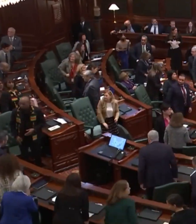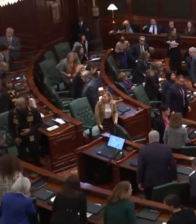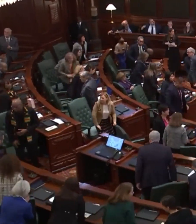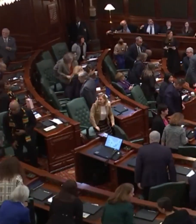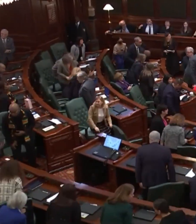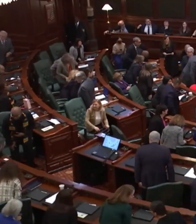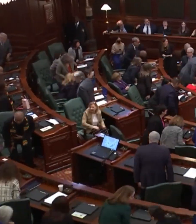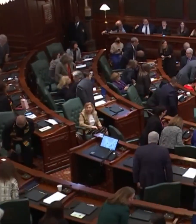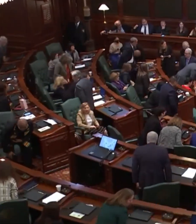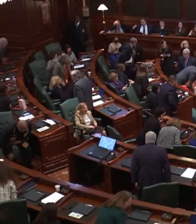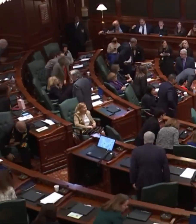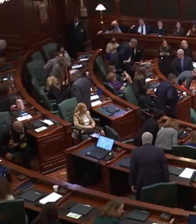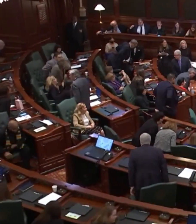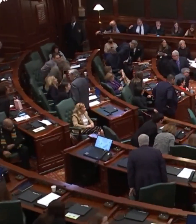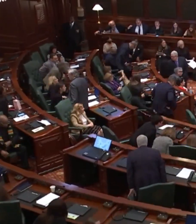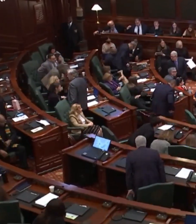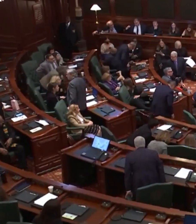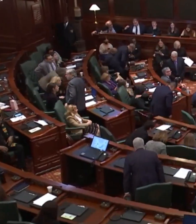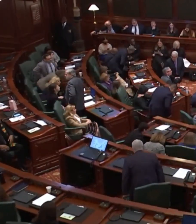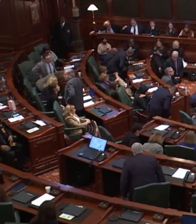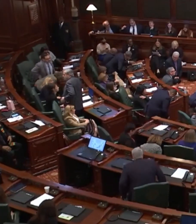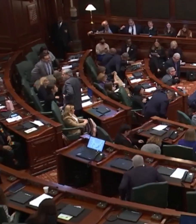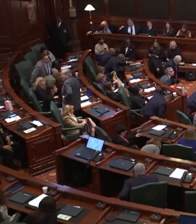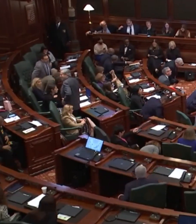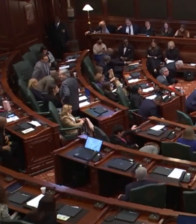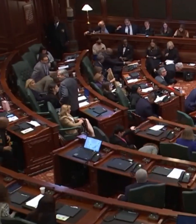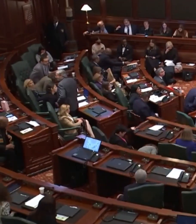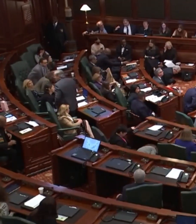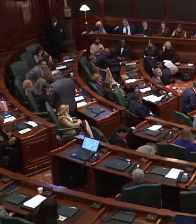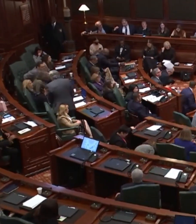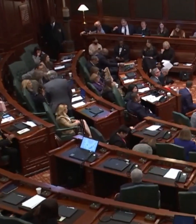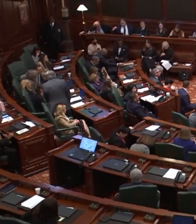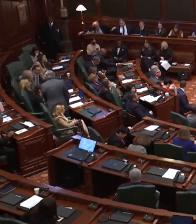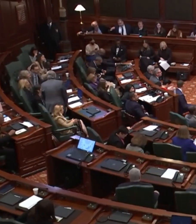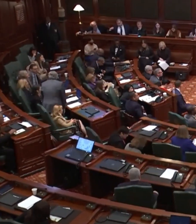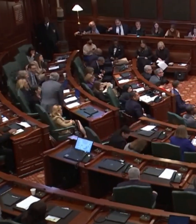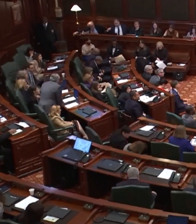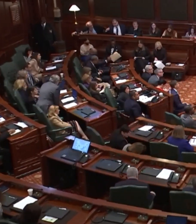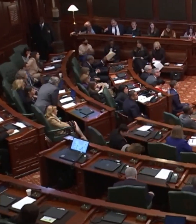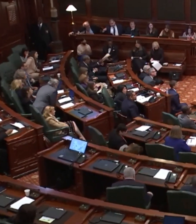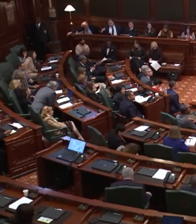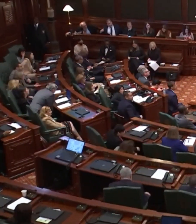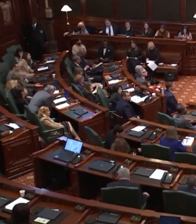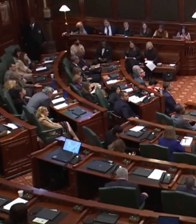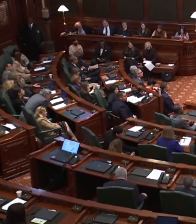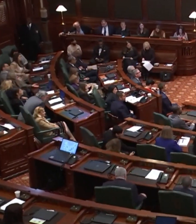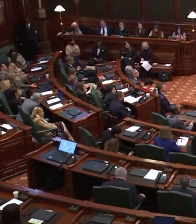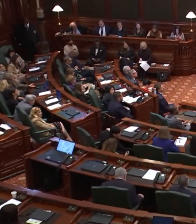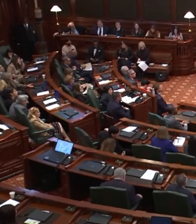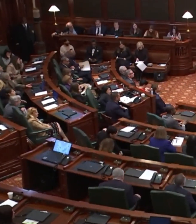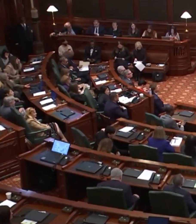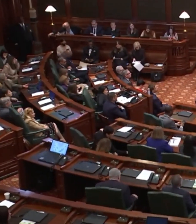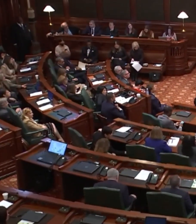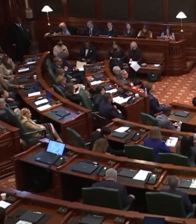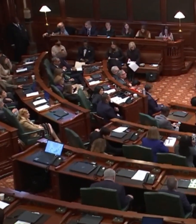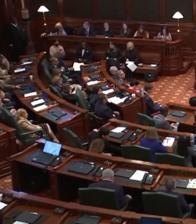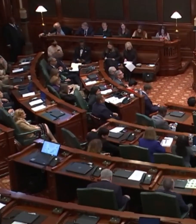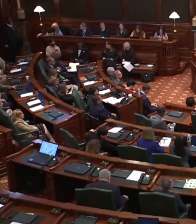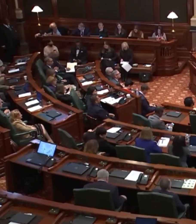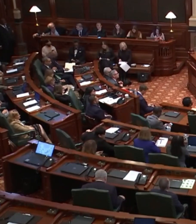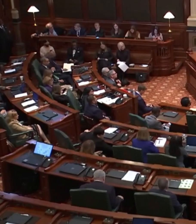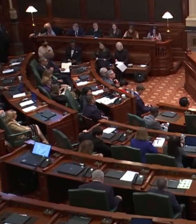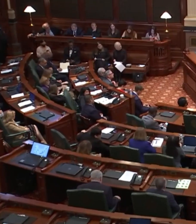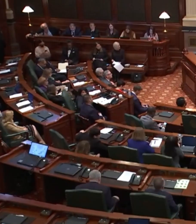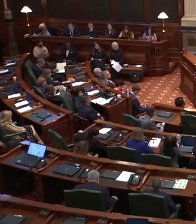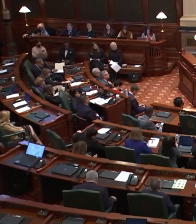from chicago to peoria to marion this transformative new program is putting industrious parents like itansia to work